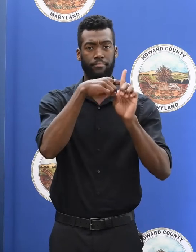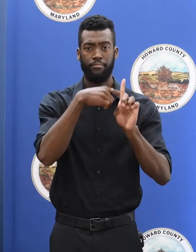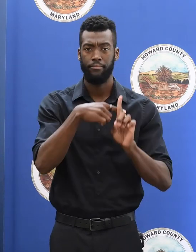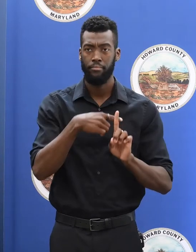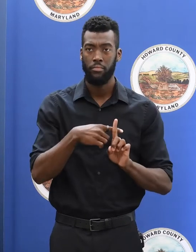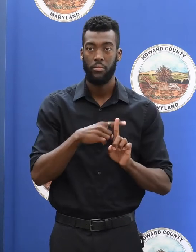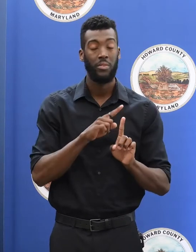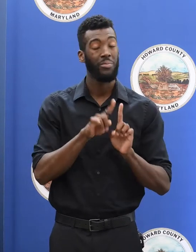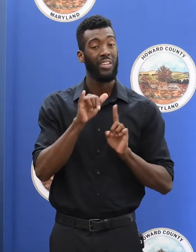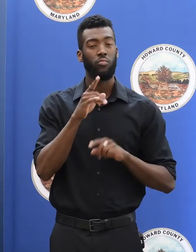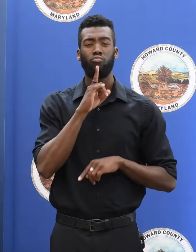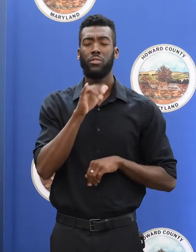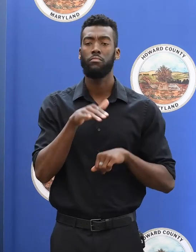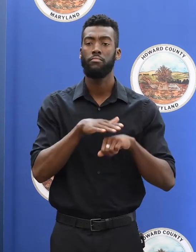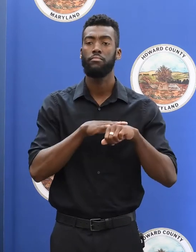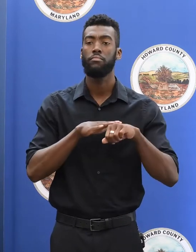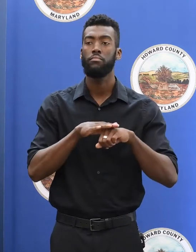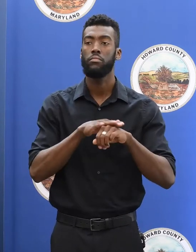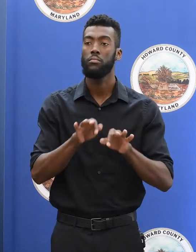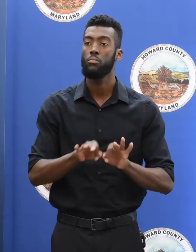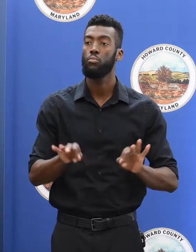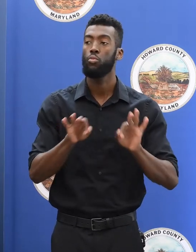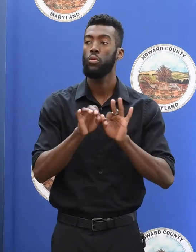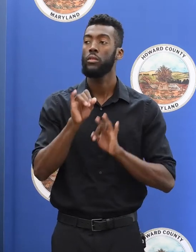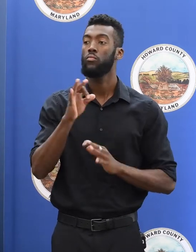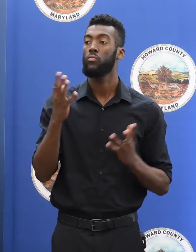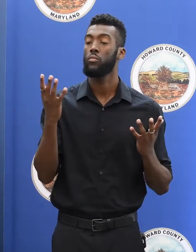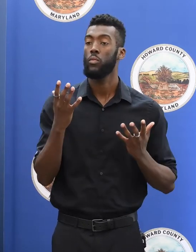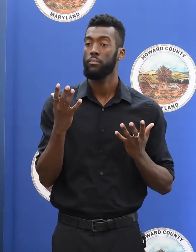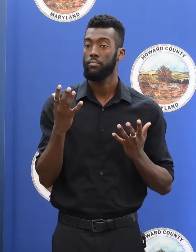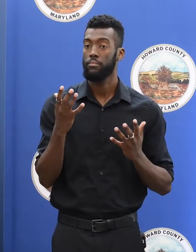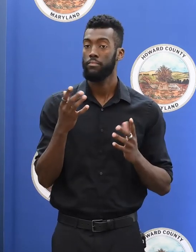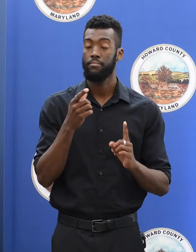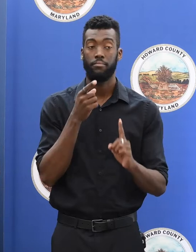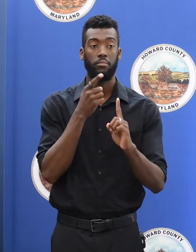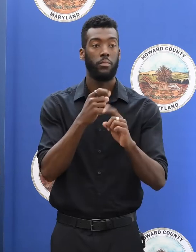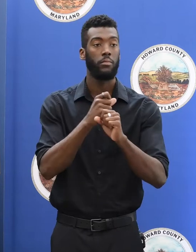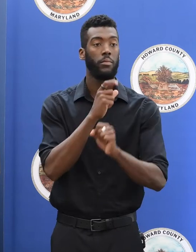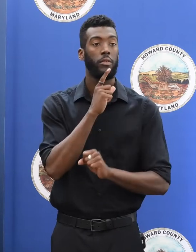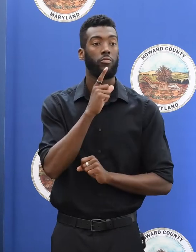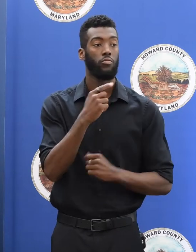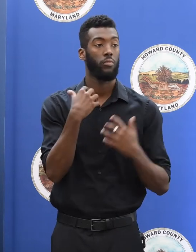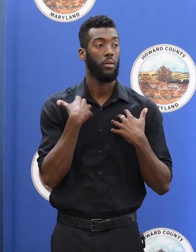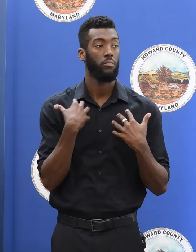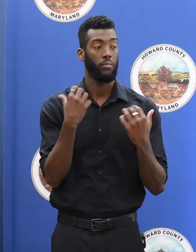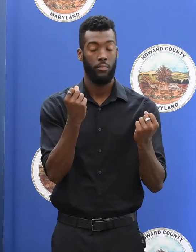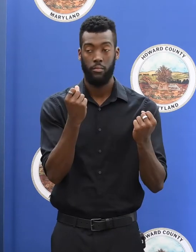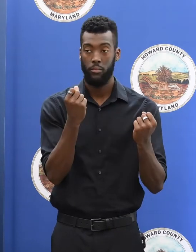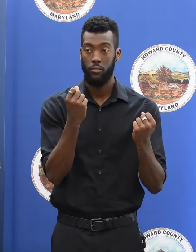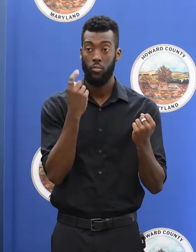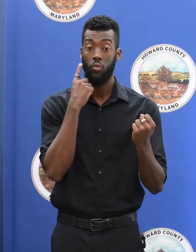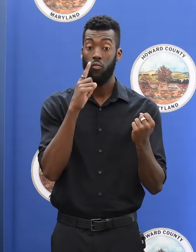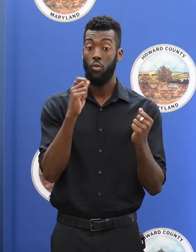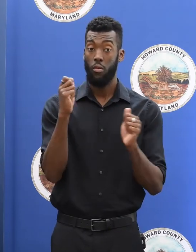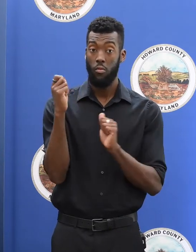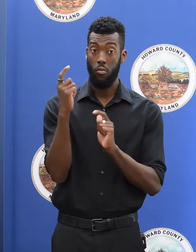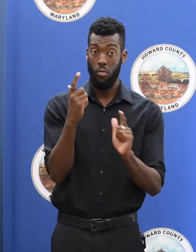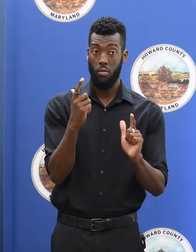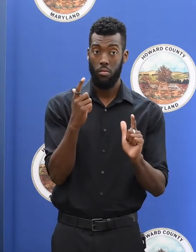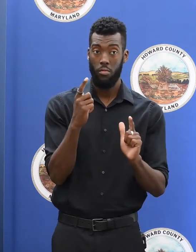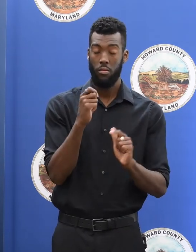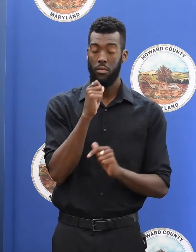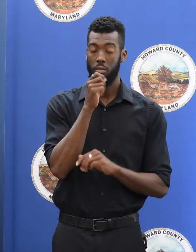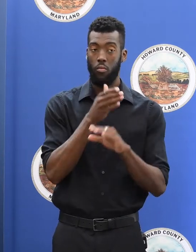underscore the importance of not only making sure that we're healthy for all, and not merely